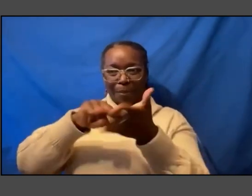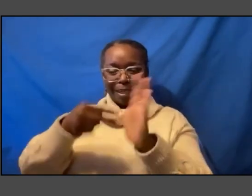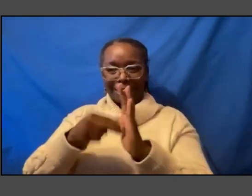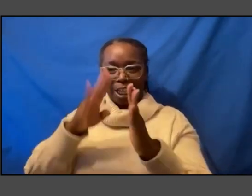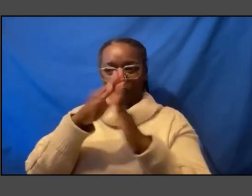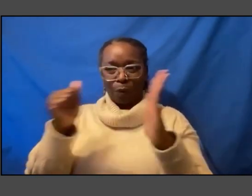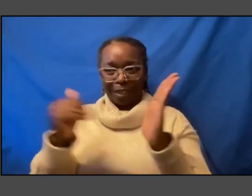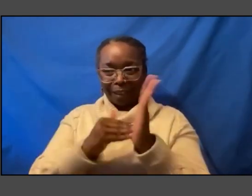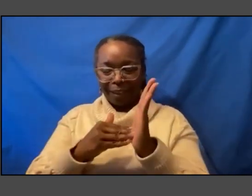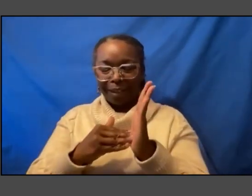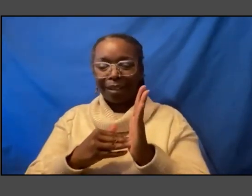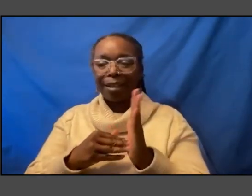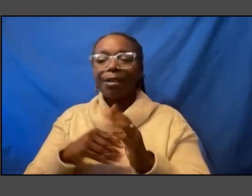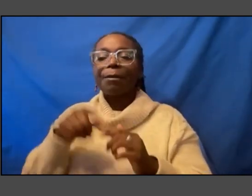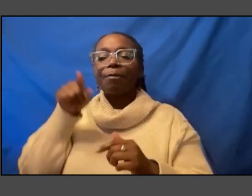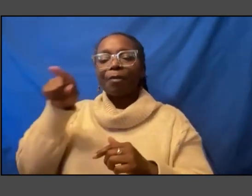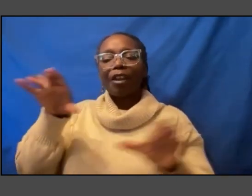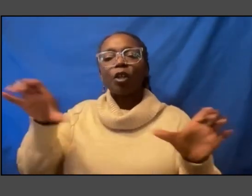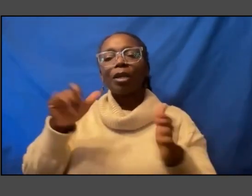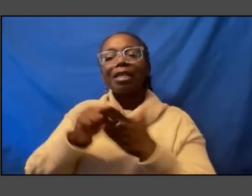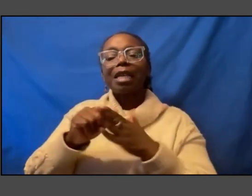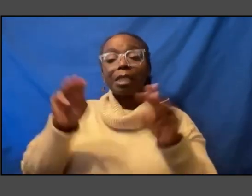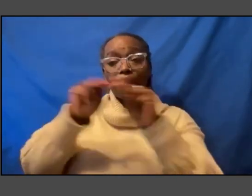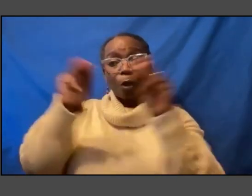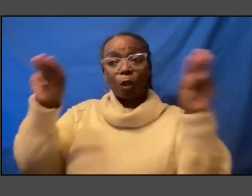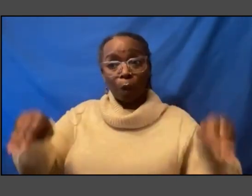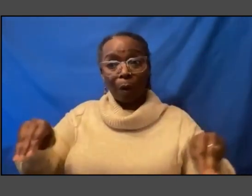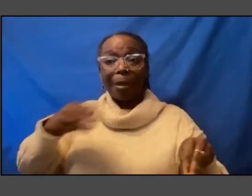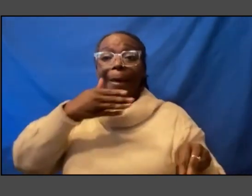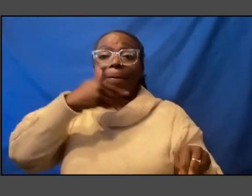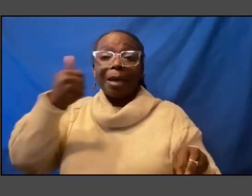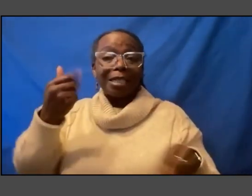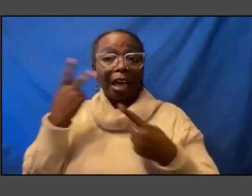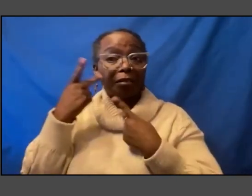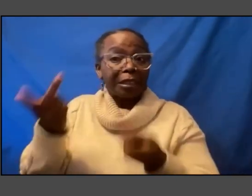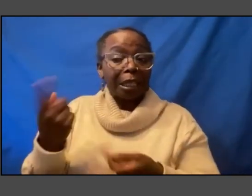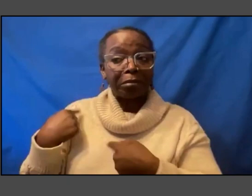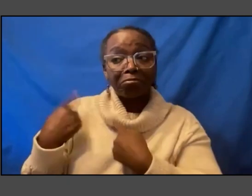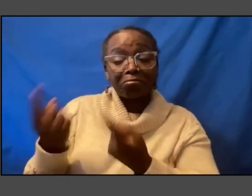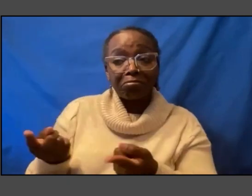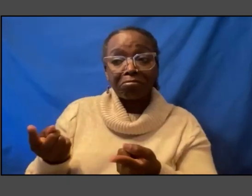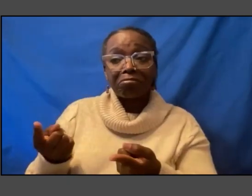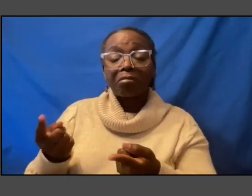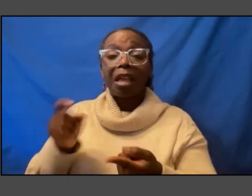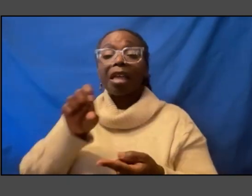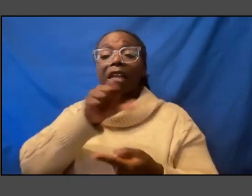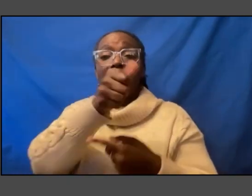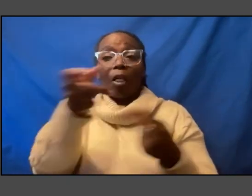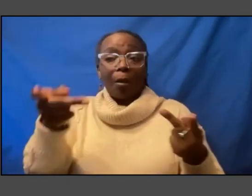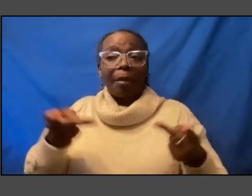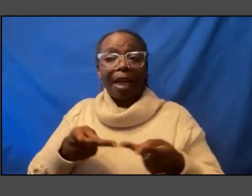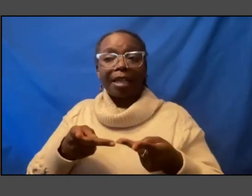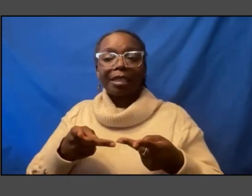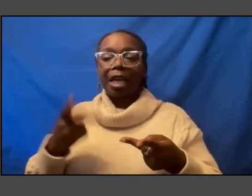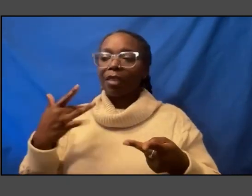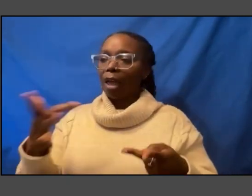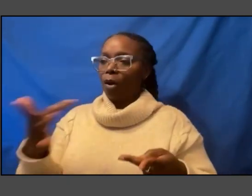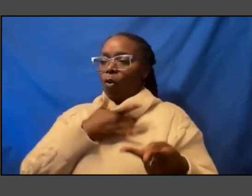do it as a museum one of the best i've ever seen and then i guess the other place that just moves me to no end is really